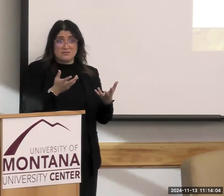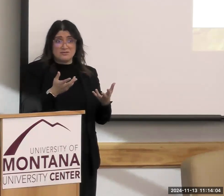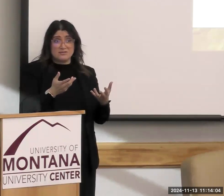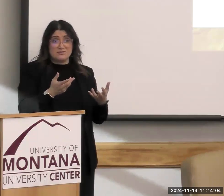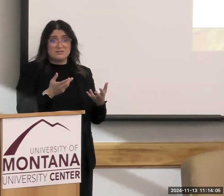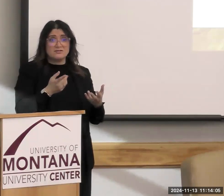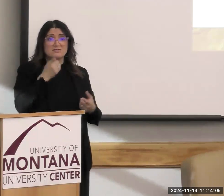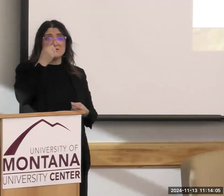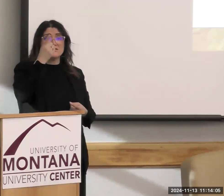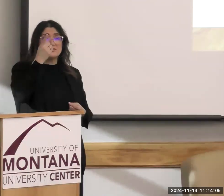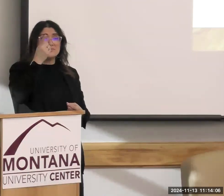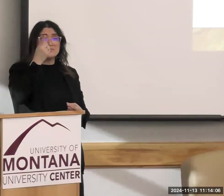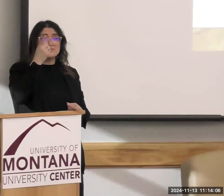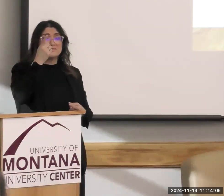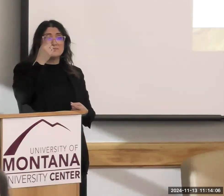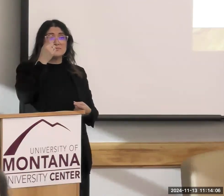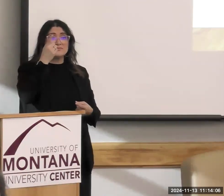It's, it's, pardon?